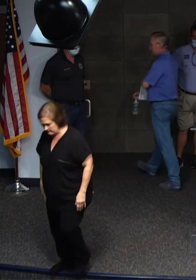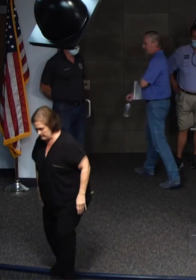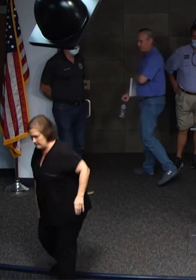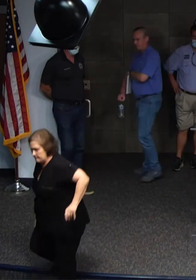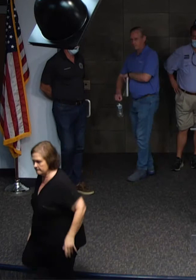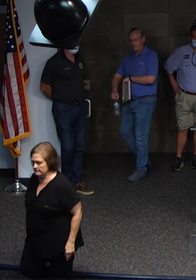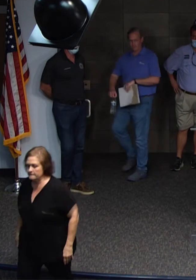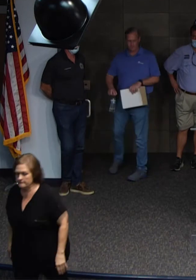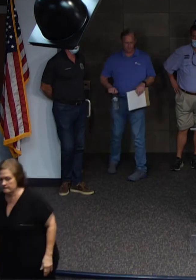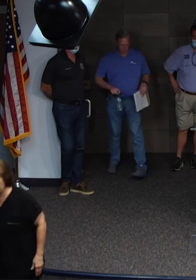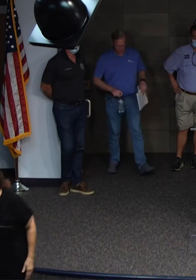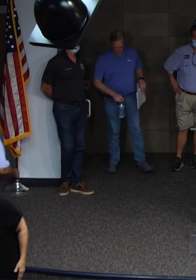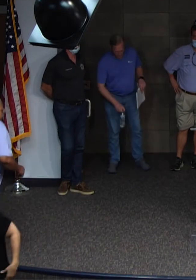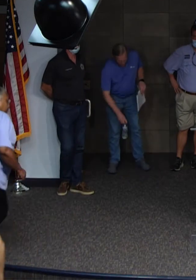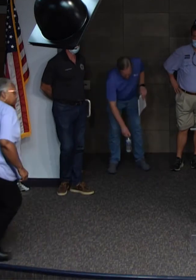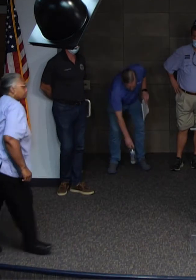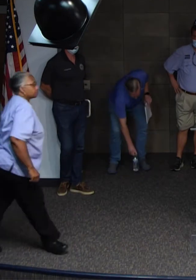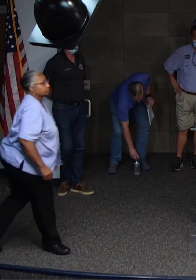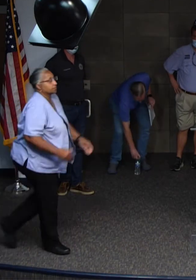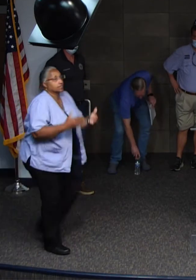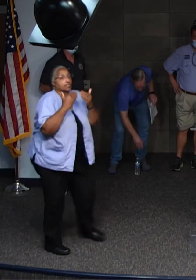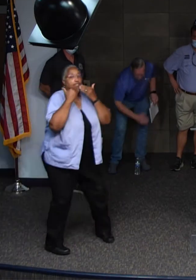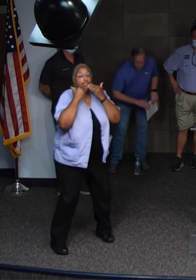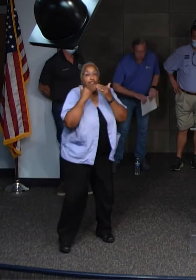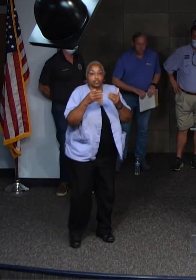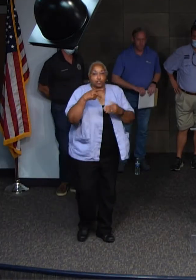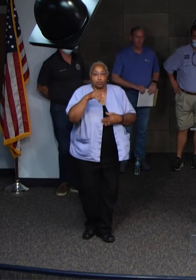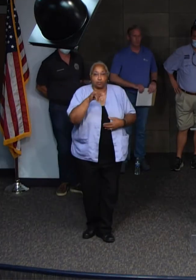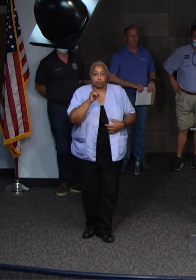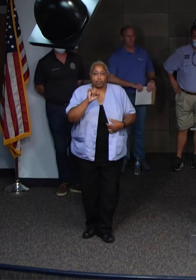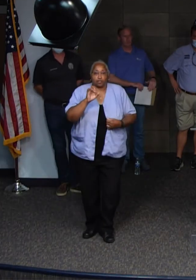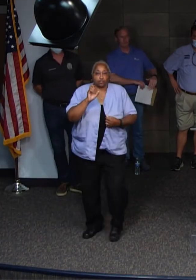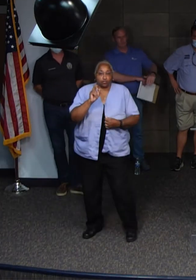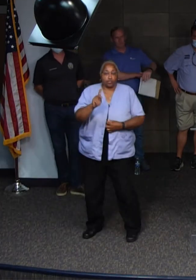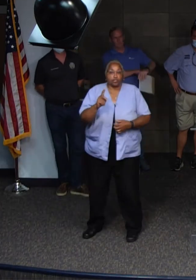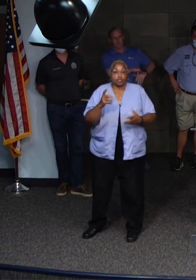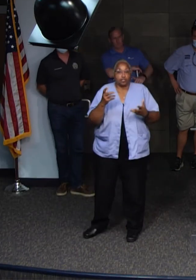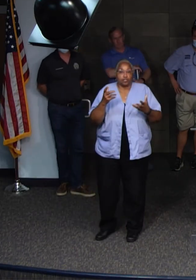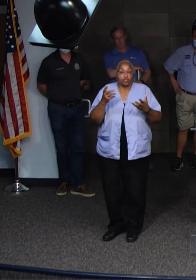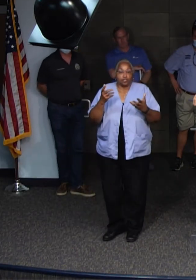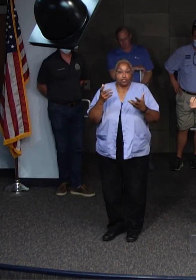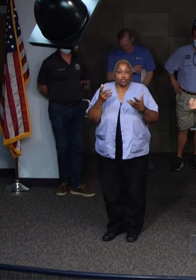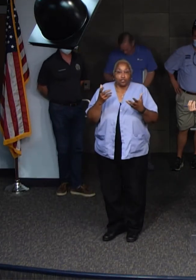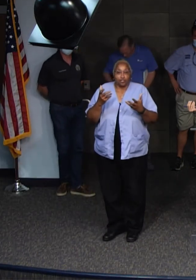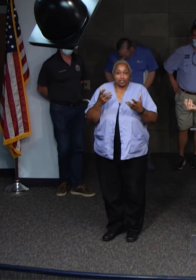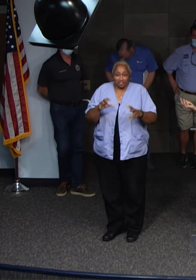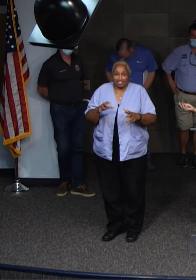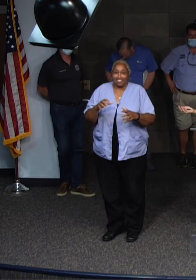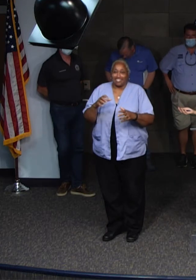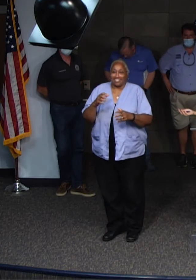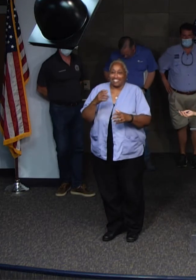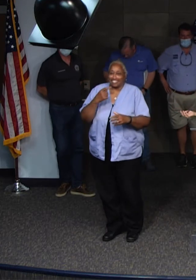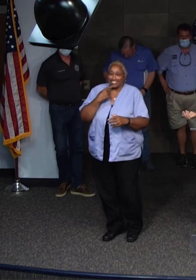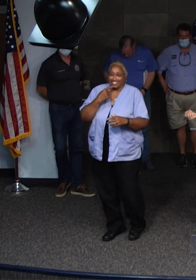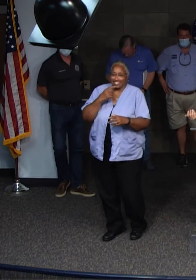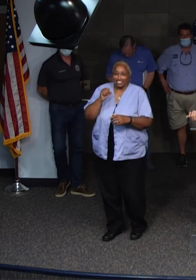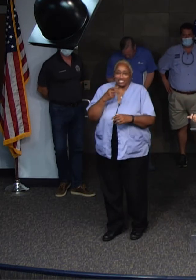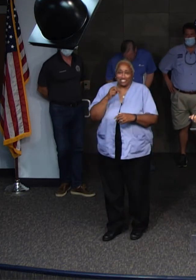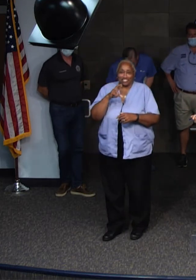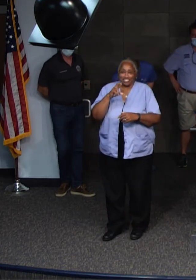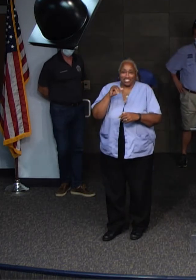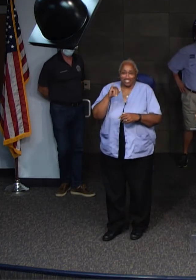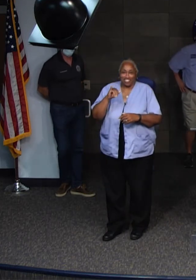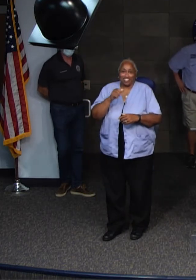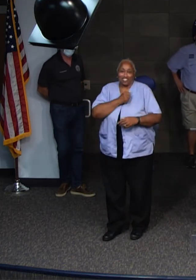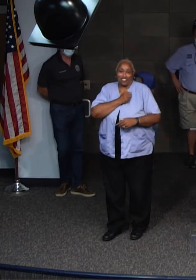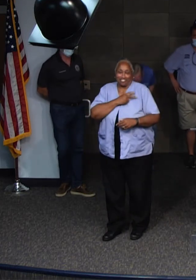Thank you so much, Patrick. And I wanted to not neglect Shari from the Deaf Action Center, who has her reinforcement with our theme, because we're